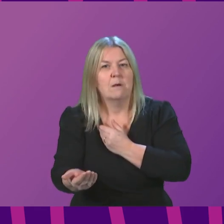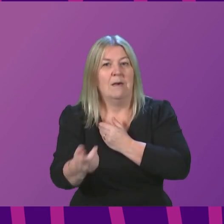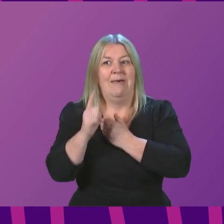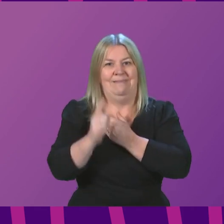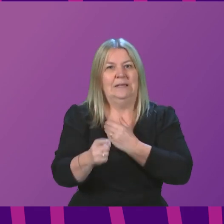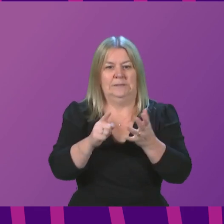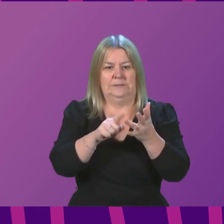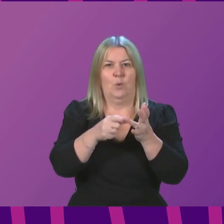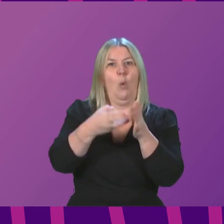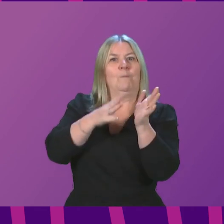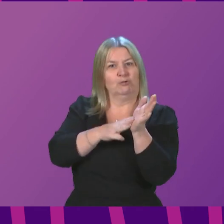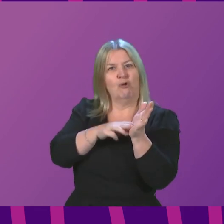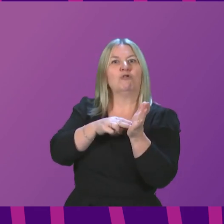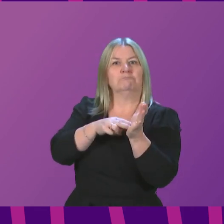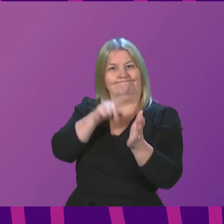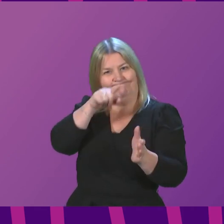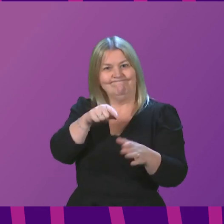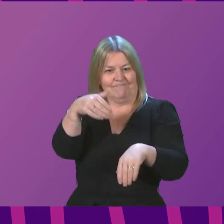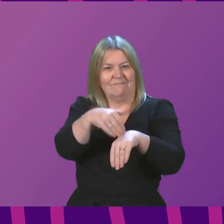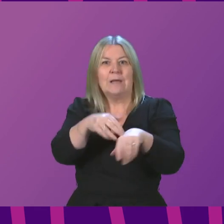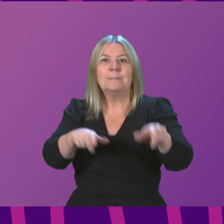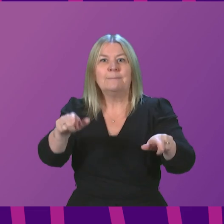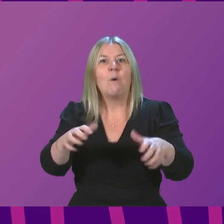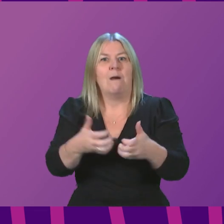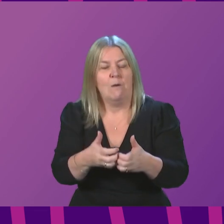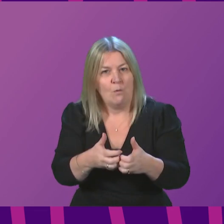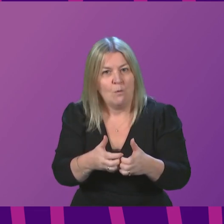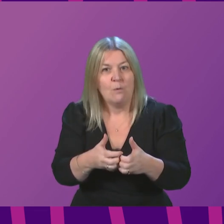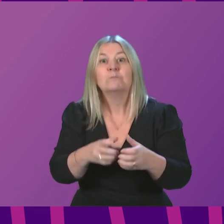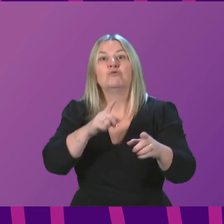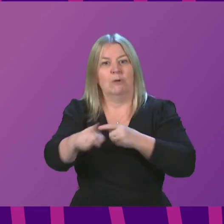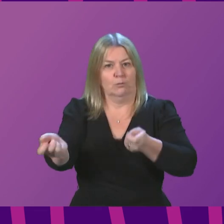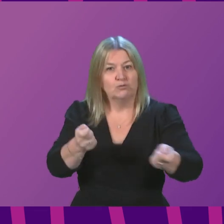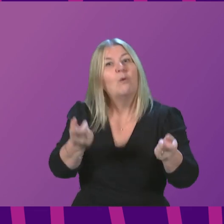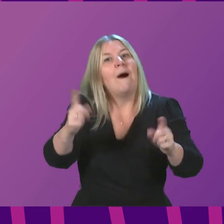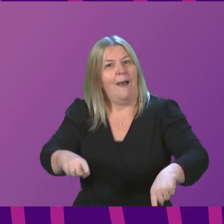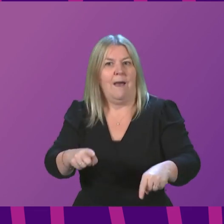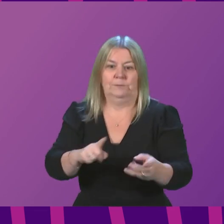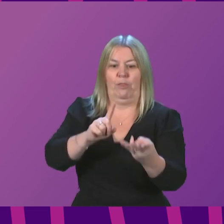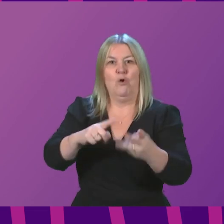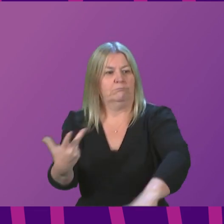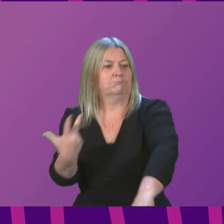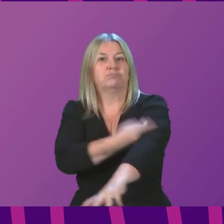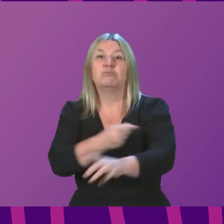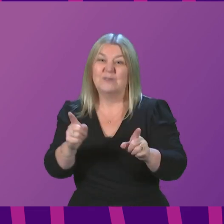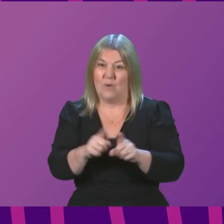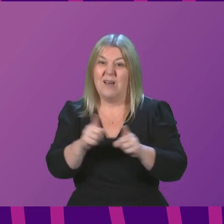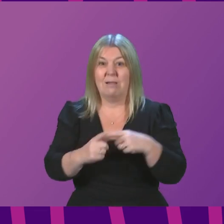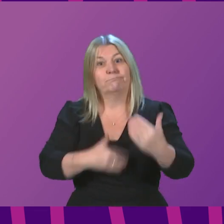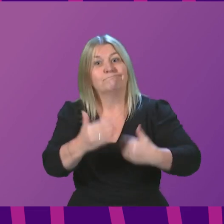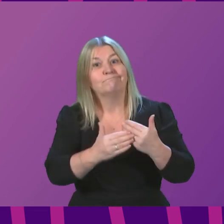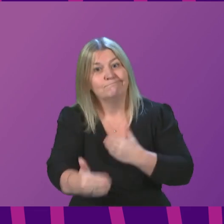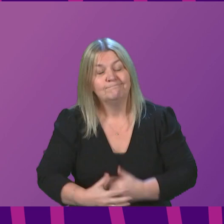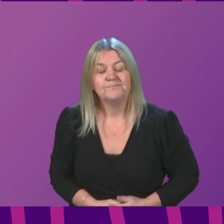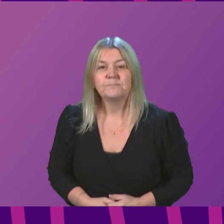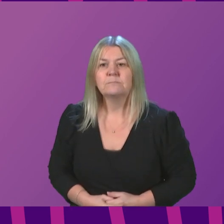this wave of infection and as we complete the booster vaccination programme. Obviously, one of the factors